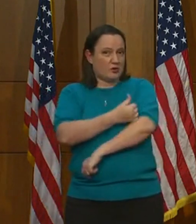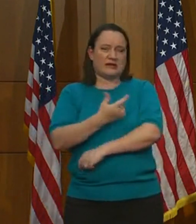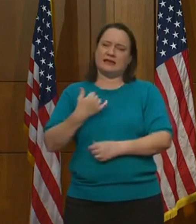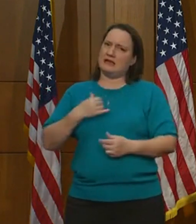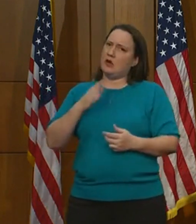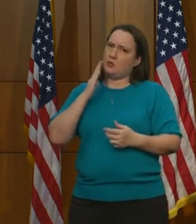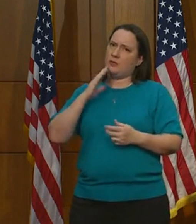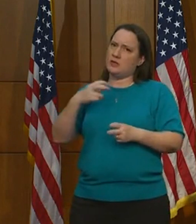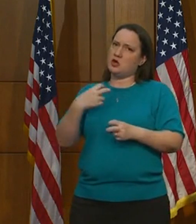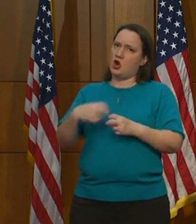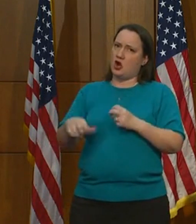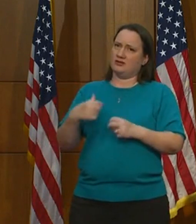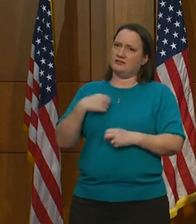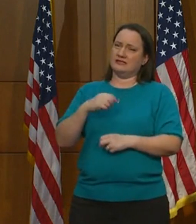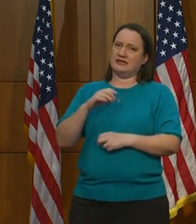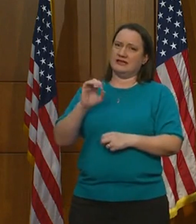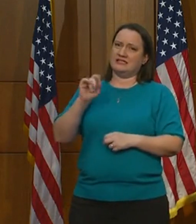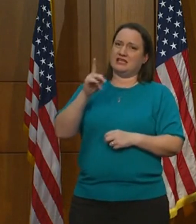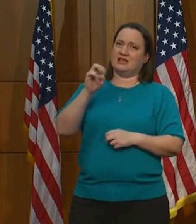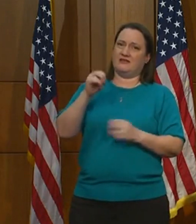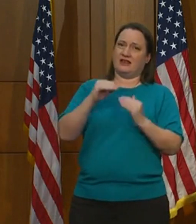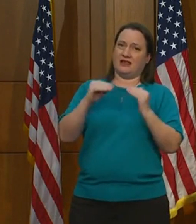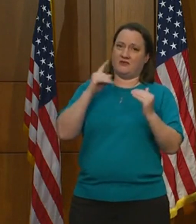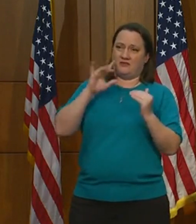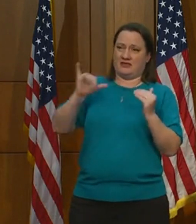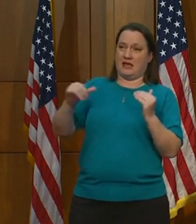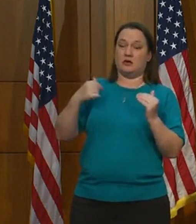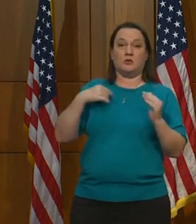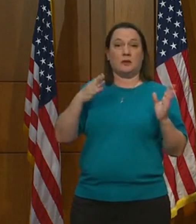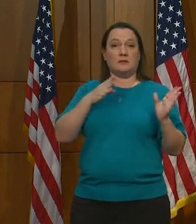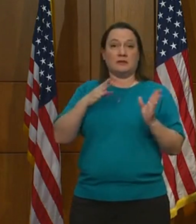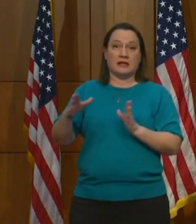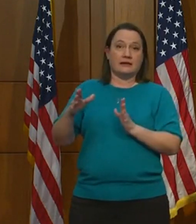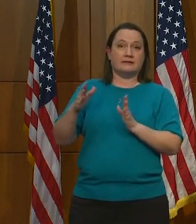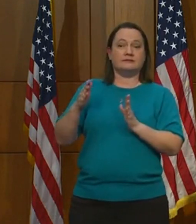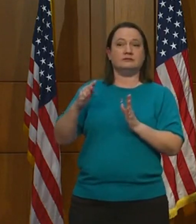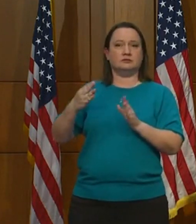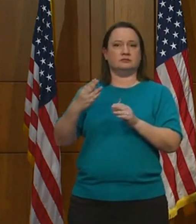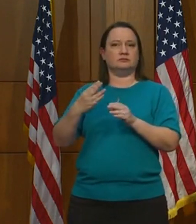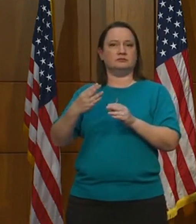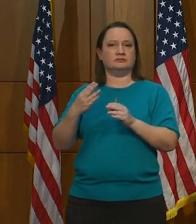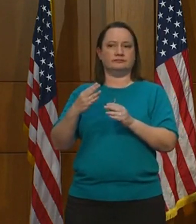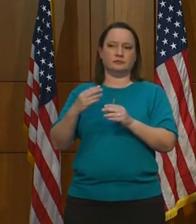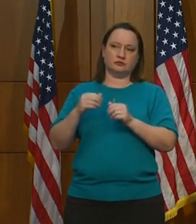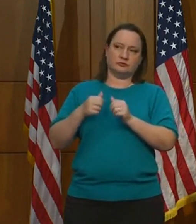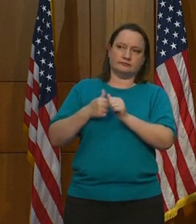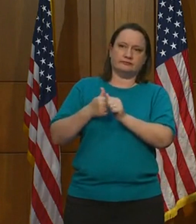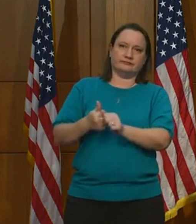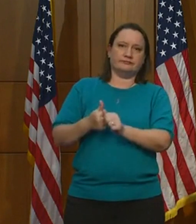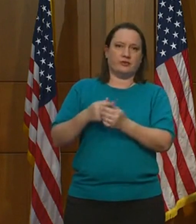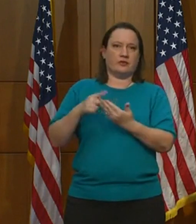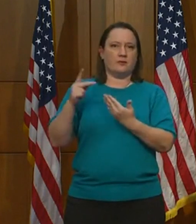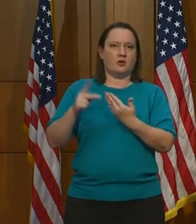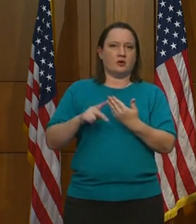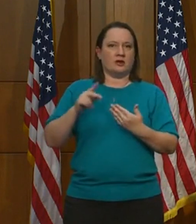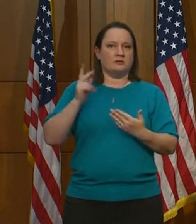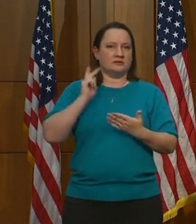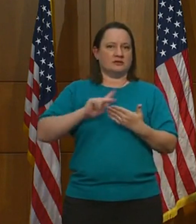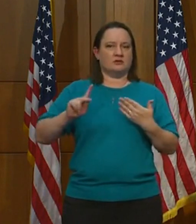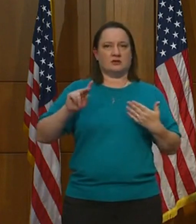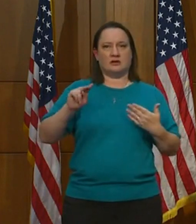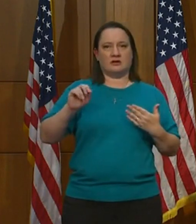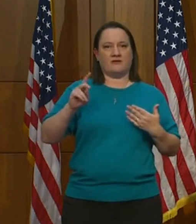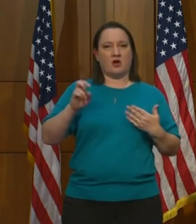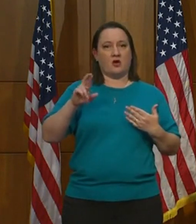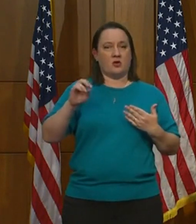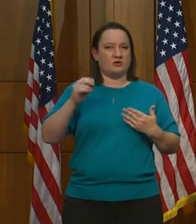said, at the executive level. And we're planning on moving forward with the program that Deputy Secretary Navarro just discussed and